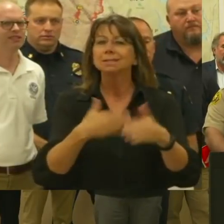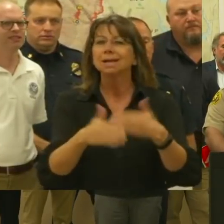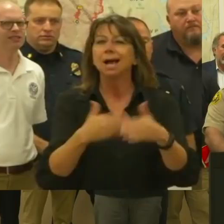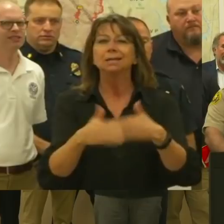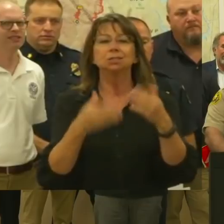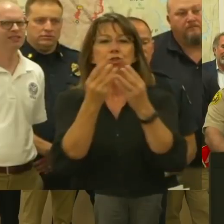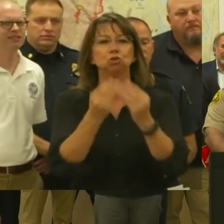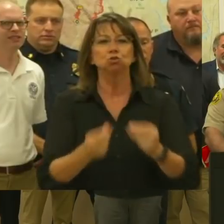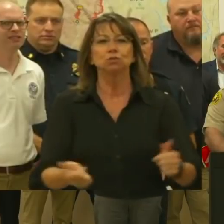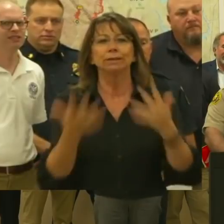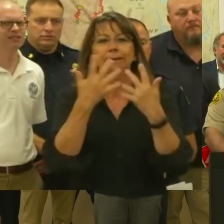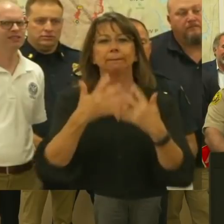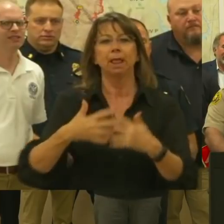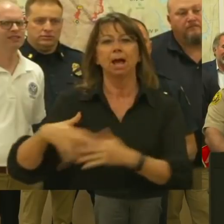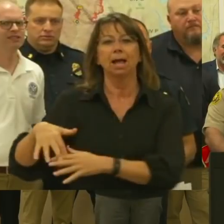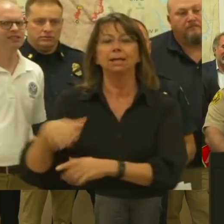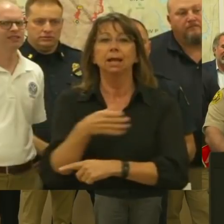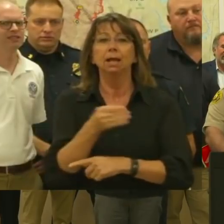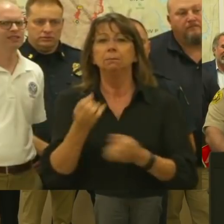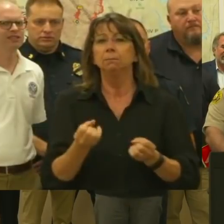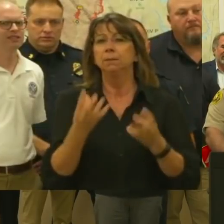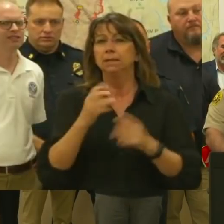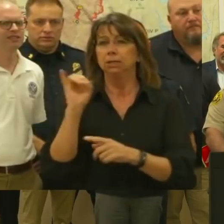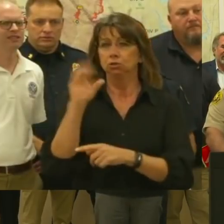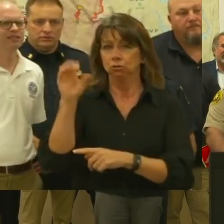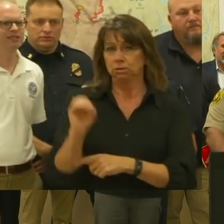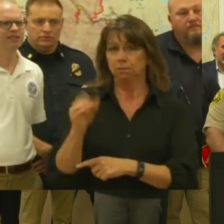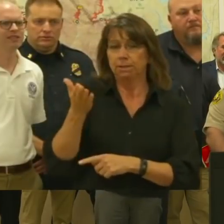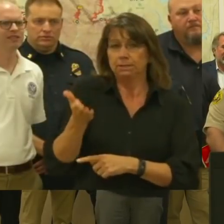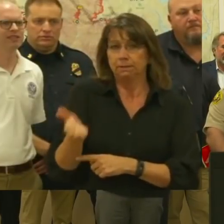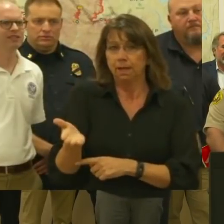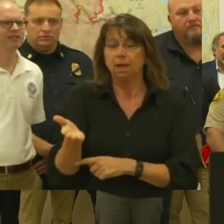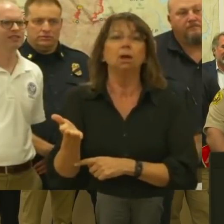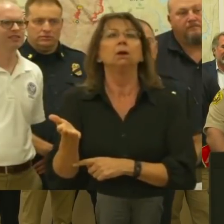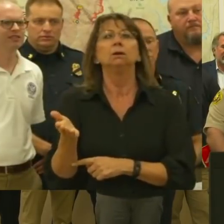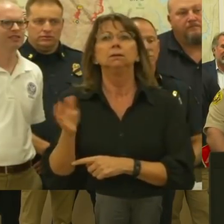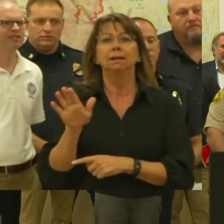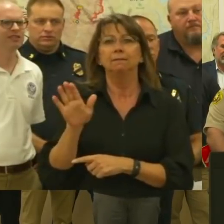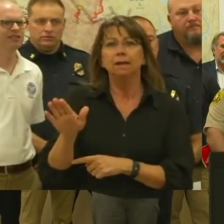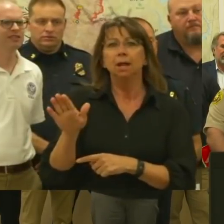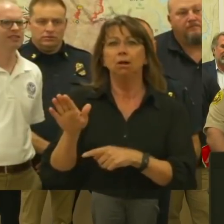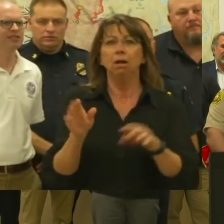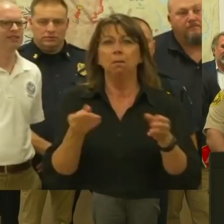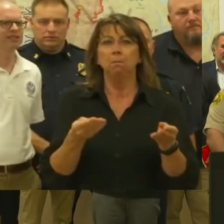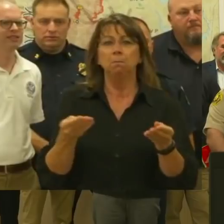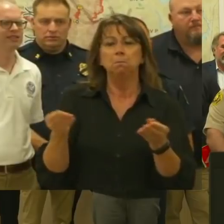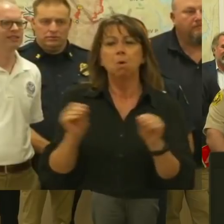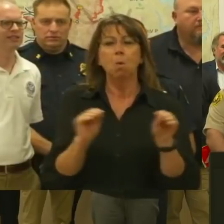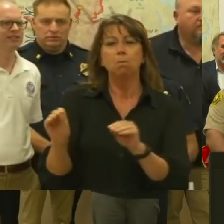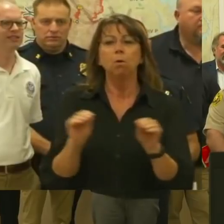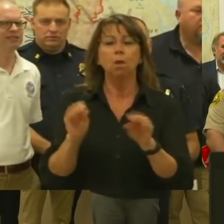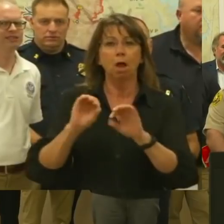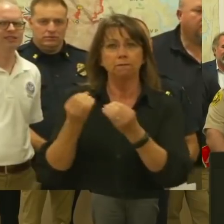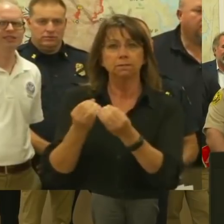also many of the insurance companies are there with their mobile offices to assist their customers as well.